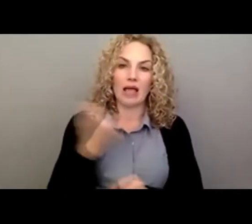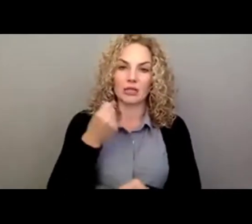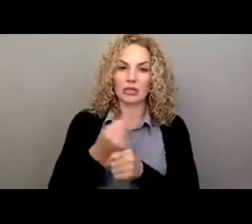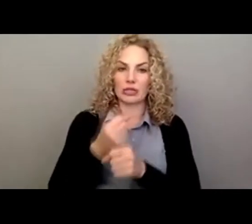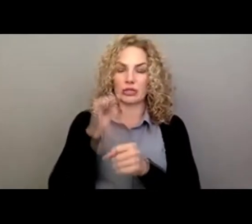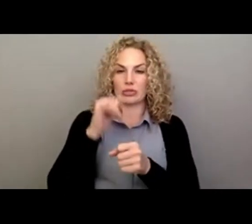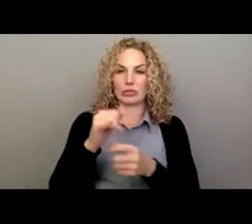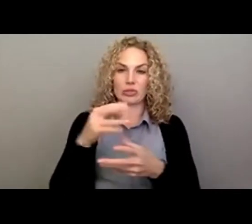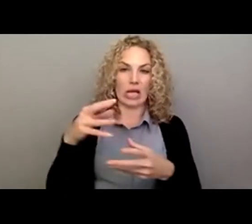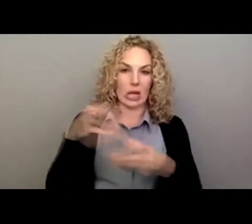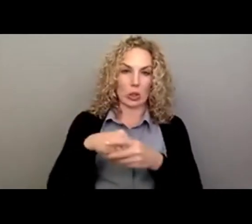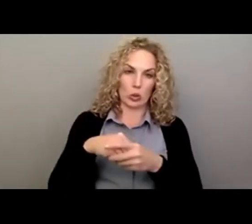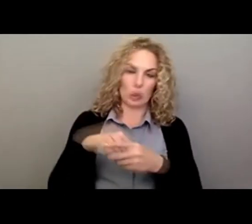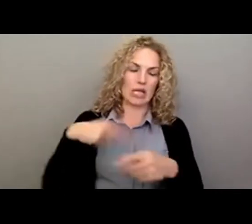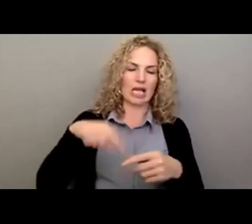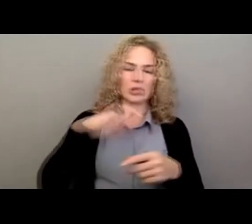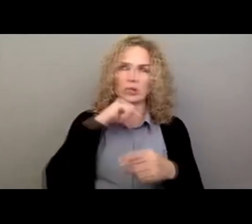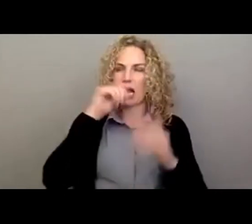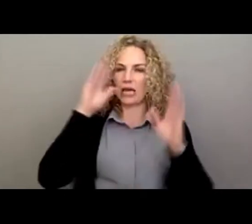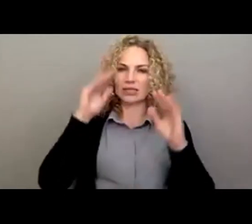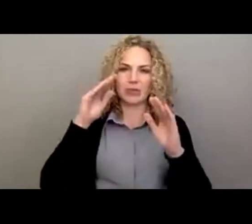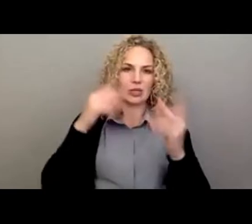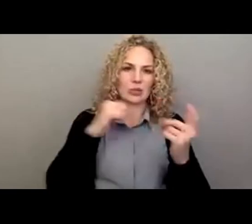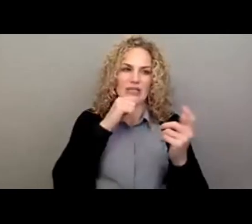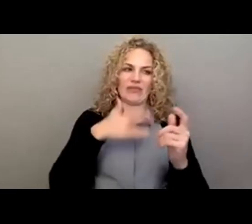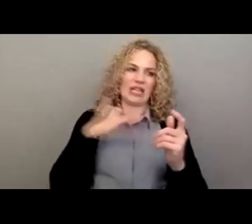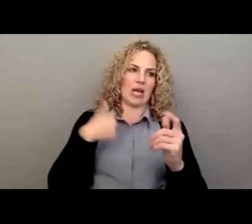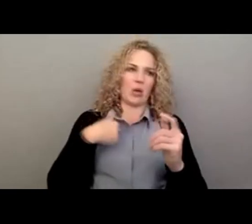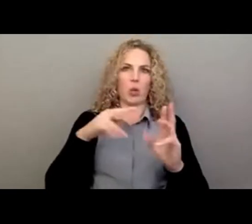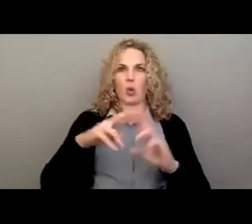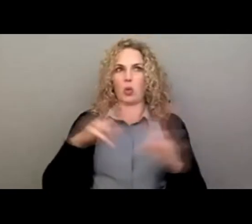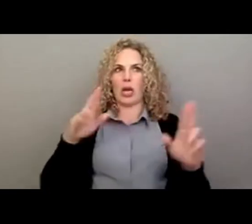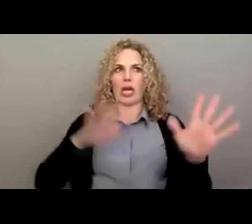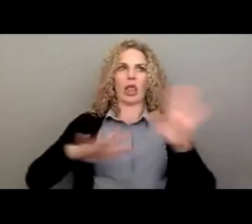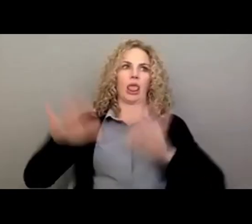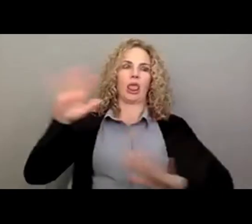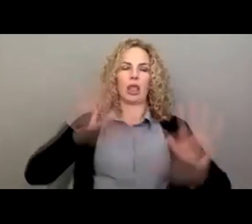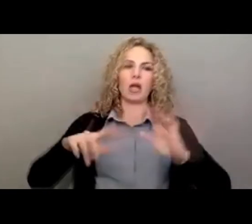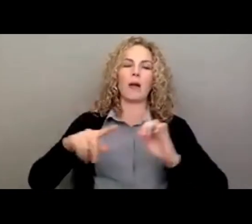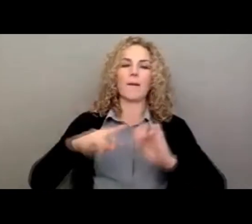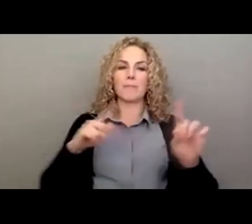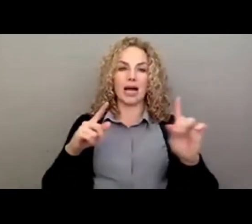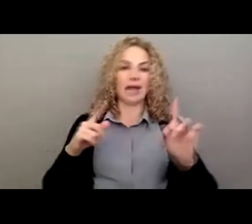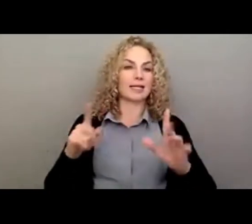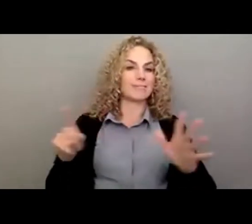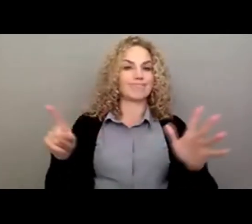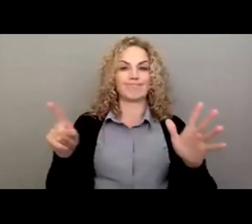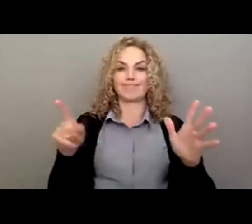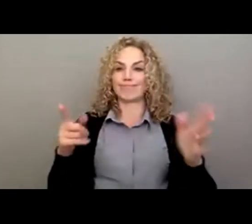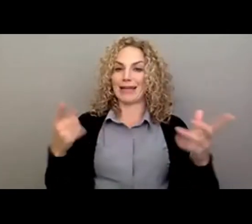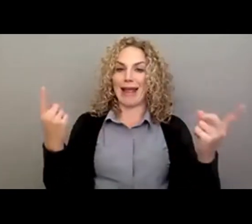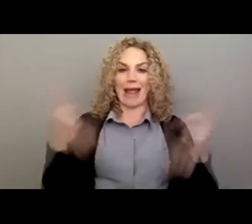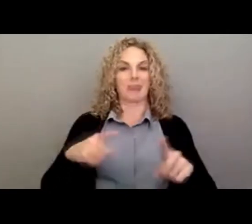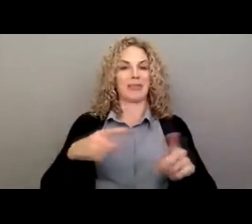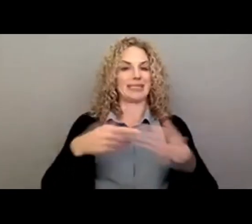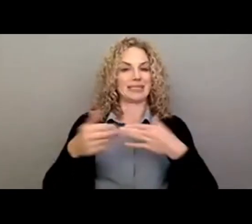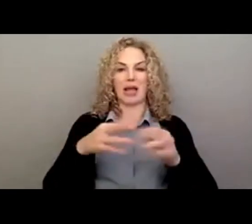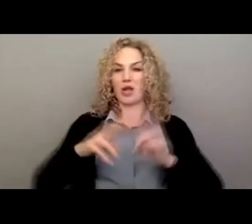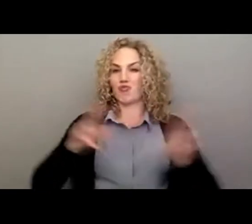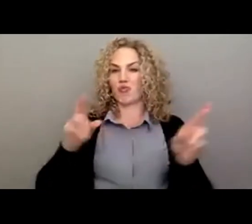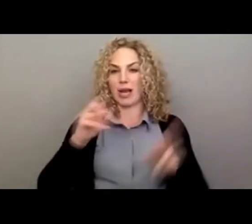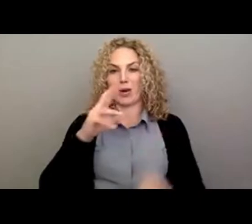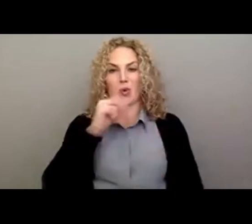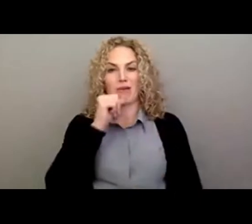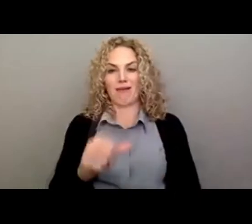includes us, or at least we didn't think we were ready. And yet it came ready or not. And we